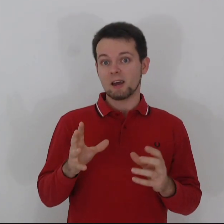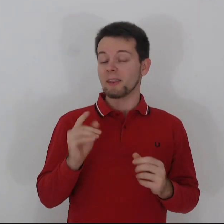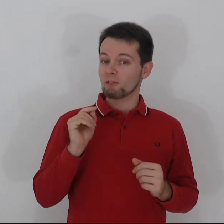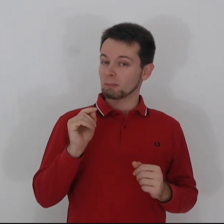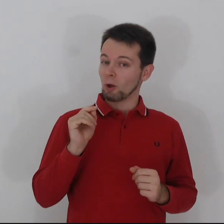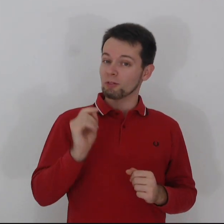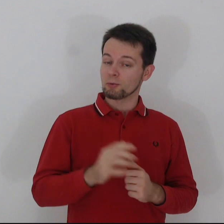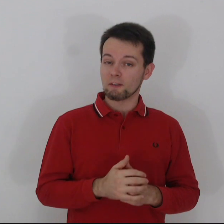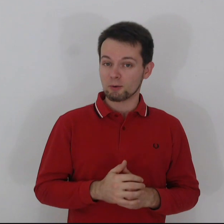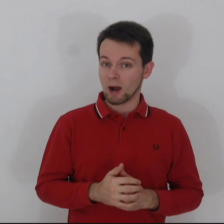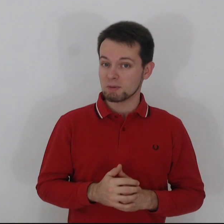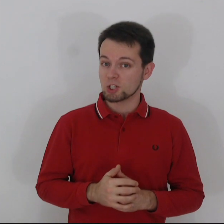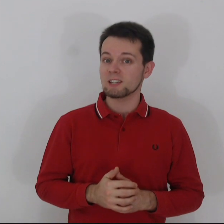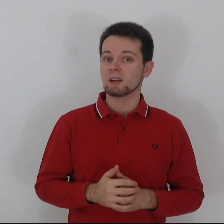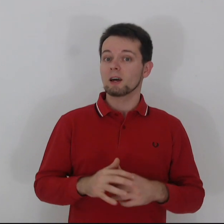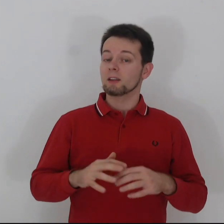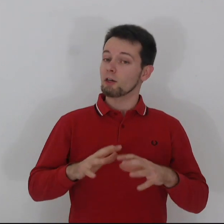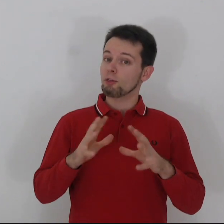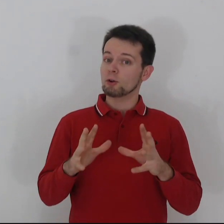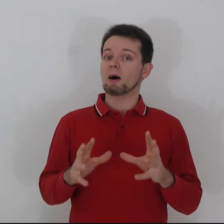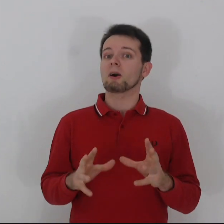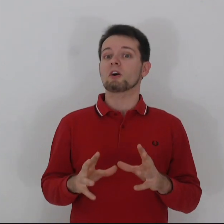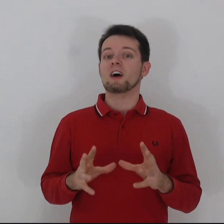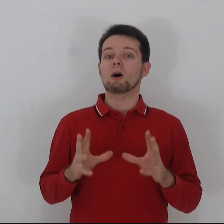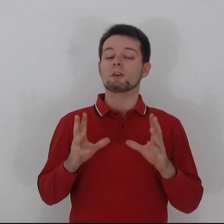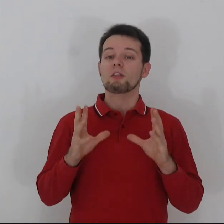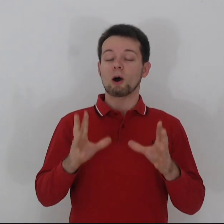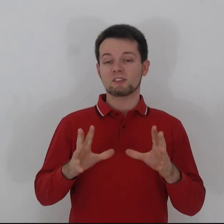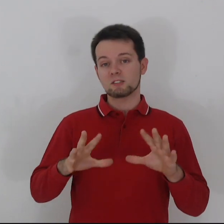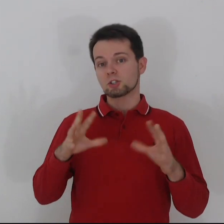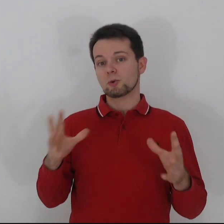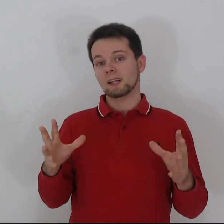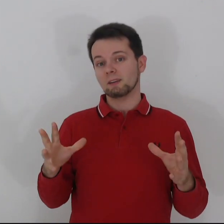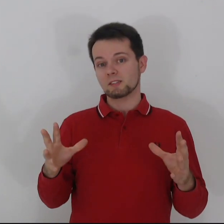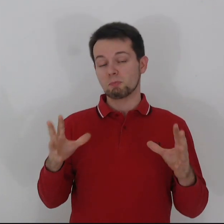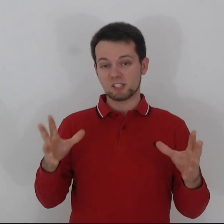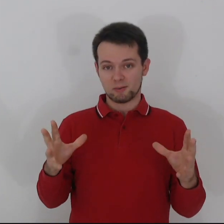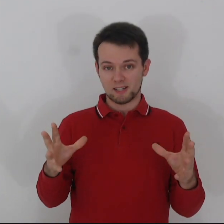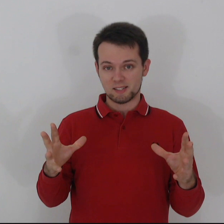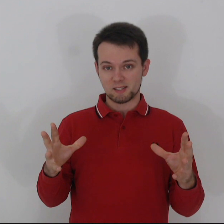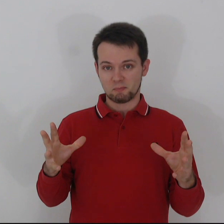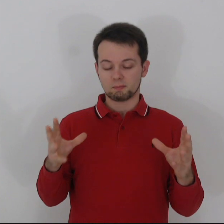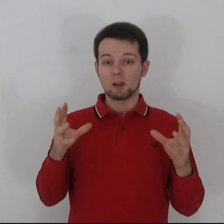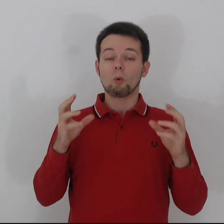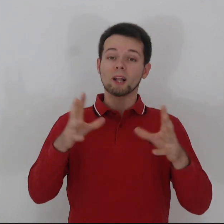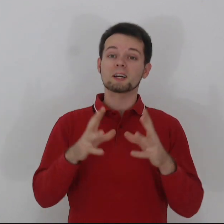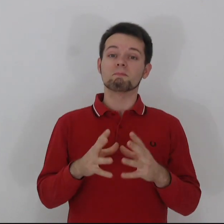now available on DriveThruRPG, the third part of our Thousand Trails book series. Welcome